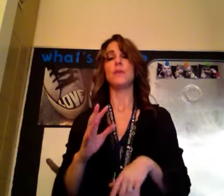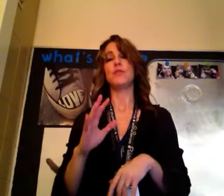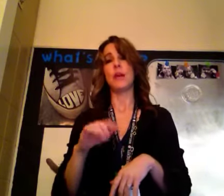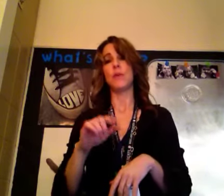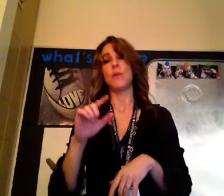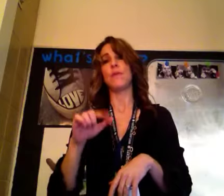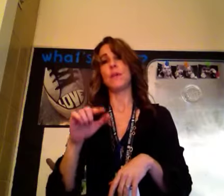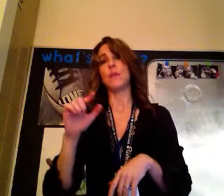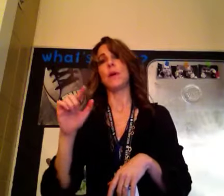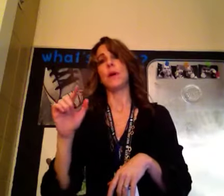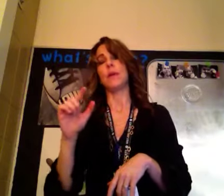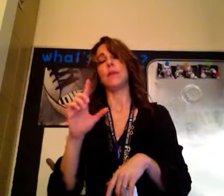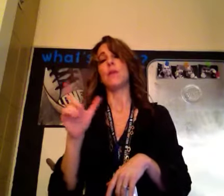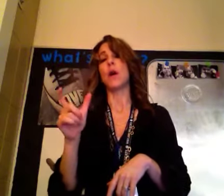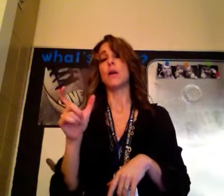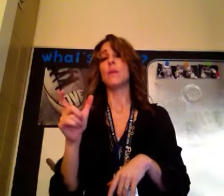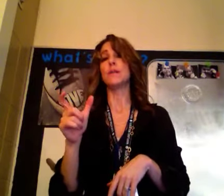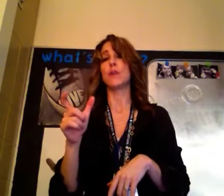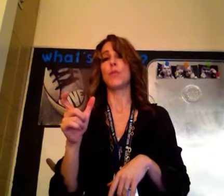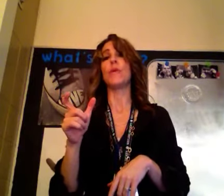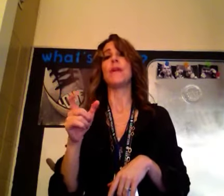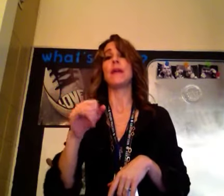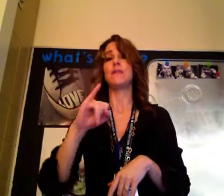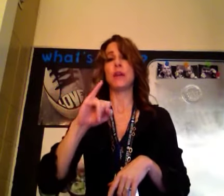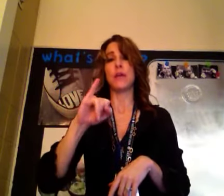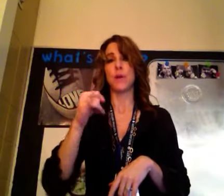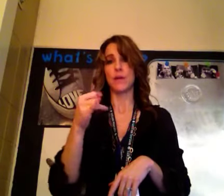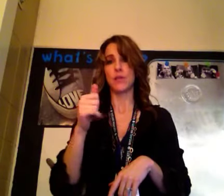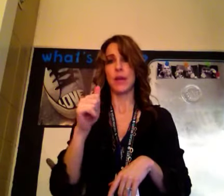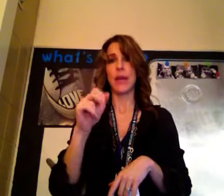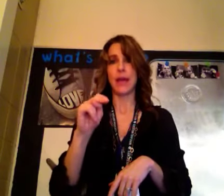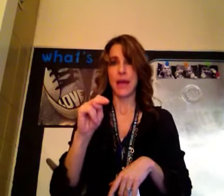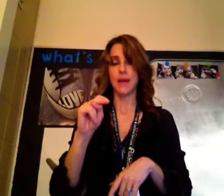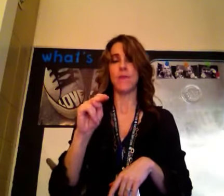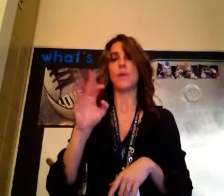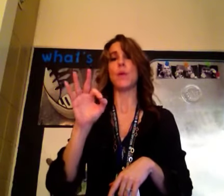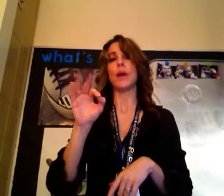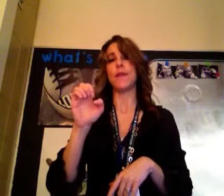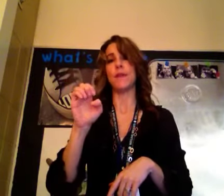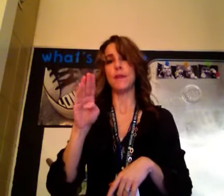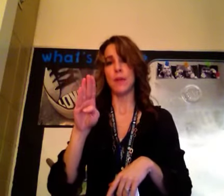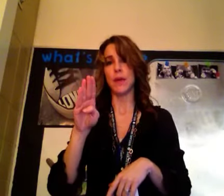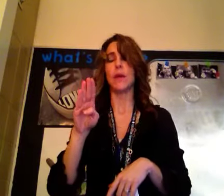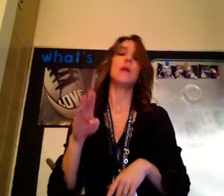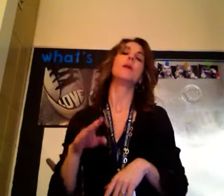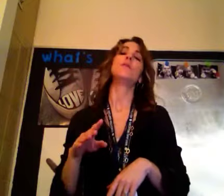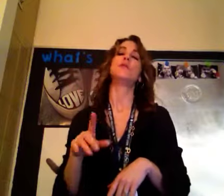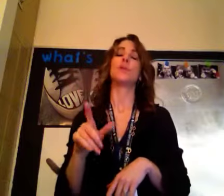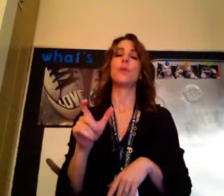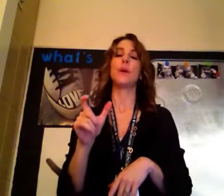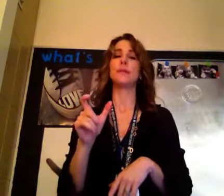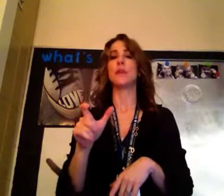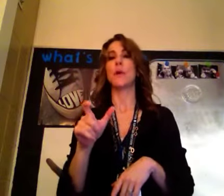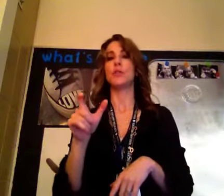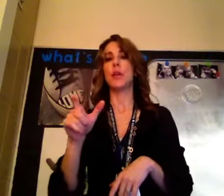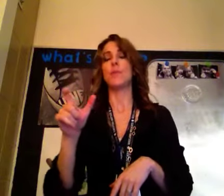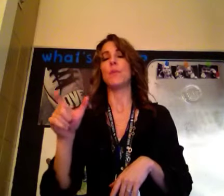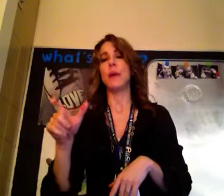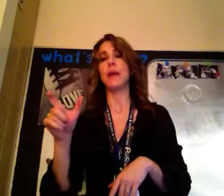January, February, the longer months are abbreviated. January is J-A-N, February F-E-B. The shorter months, like March, April, May,